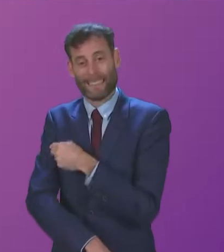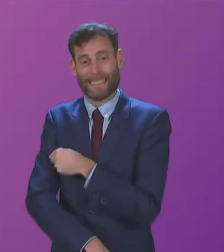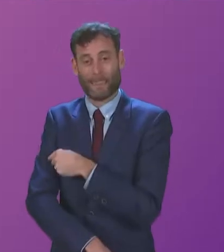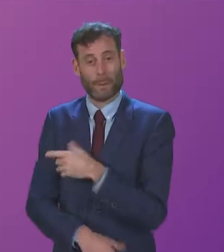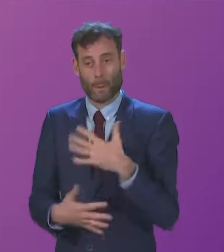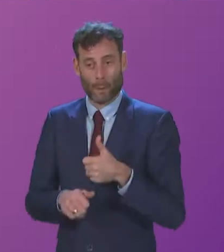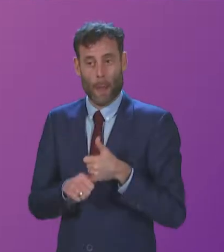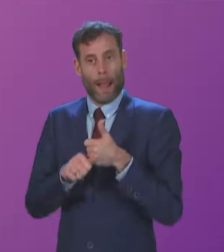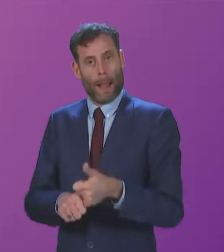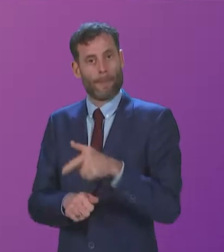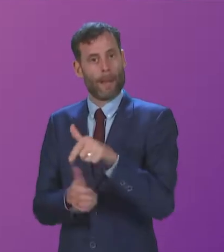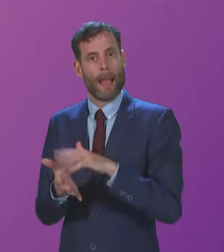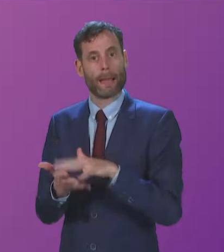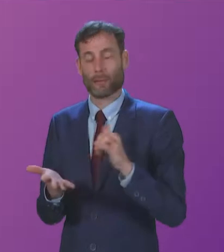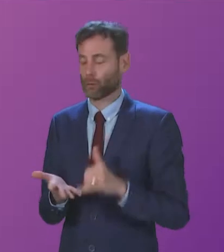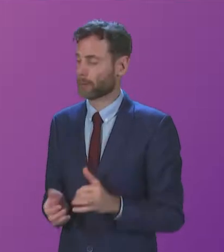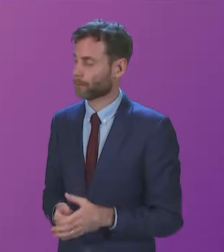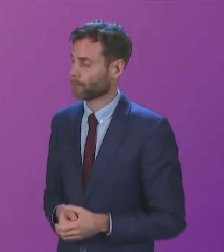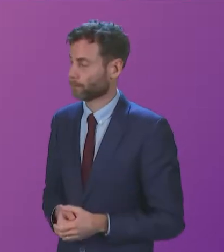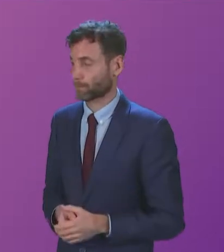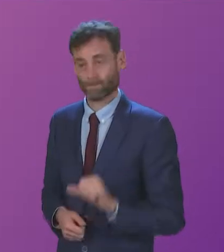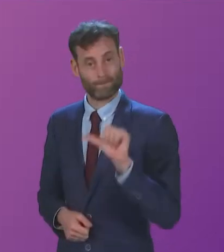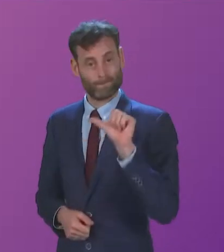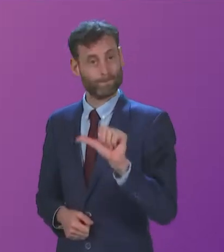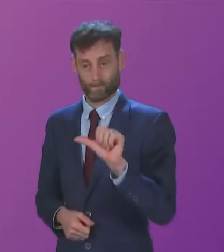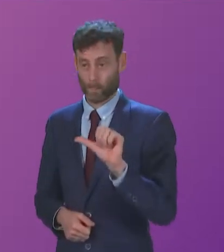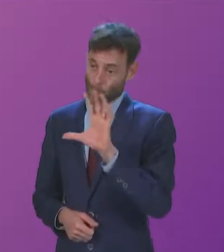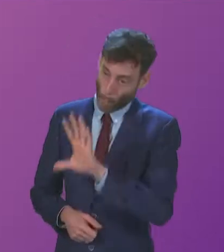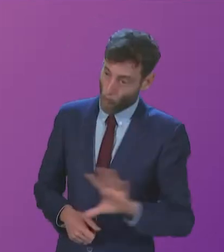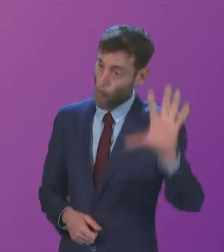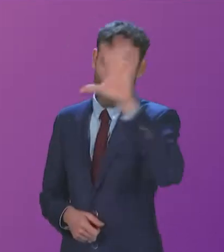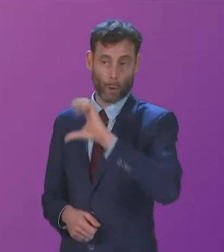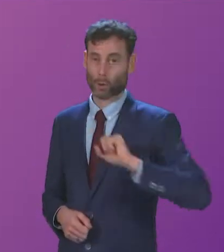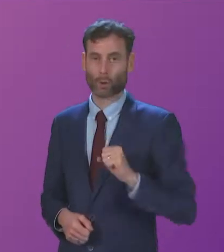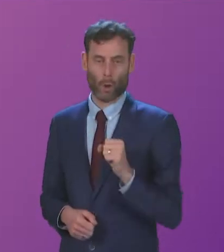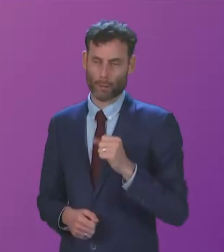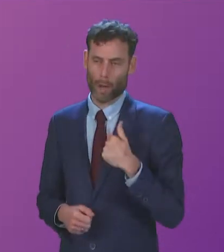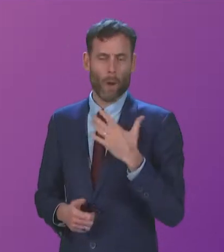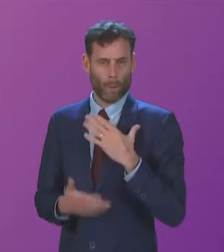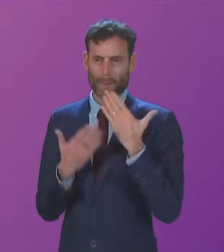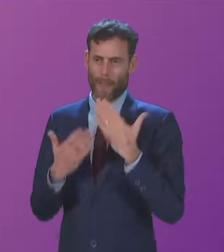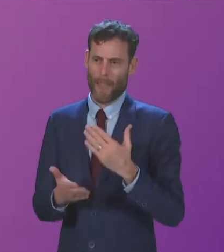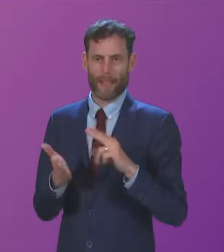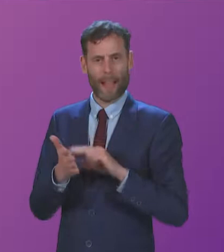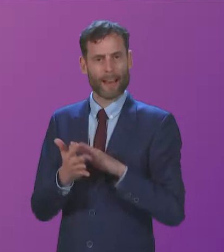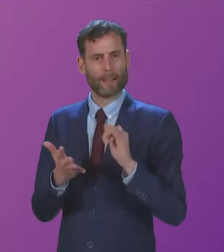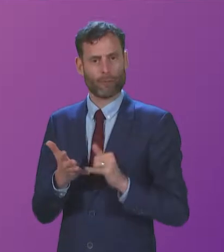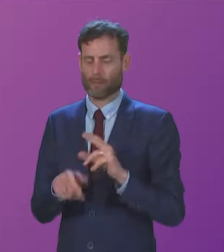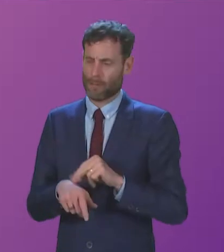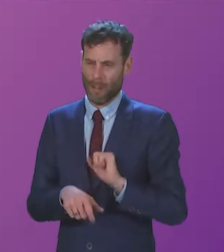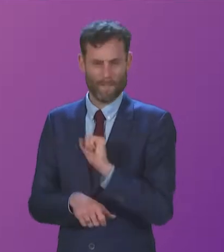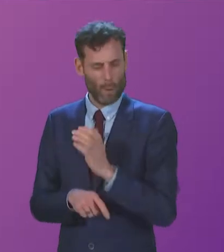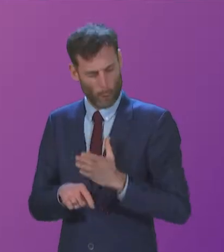to contribute to the staff across the NHS, right across the country, for their incredible efforts during the pandemic.